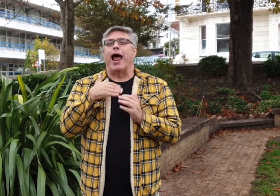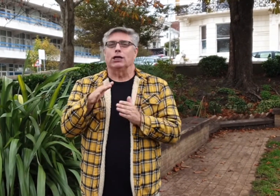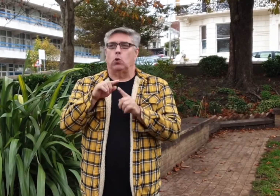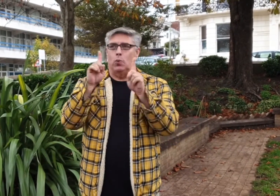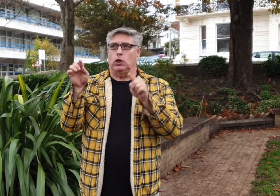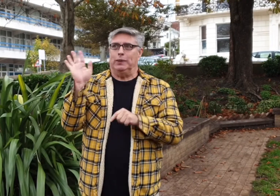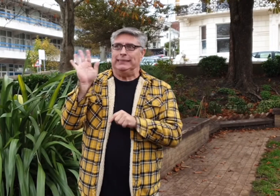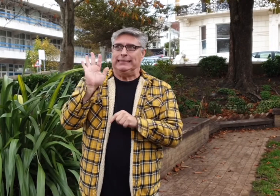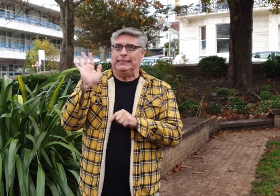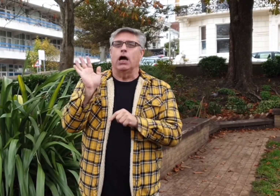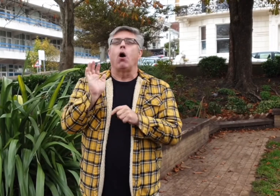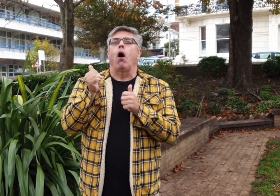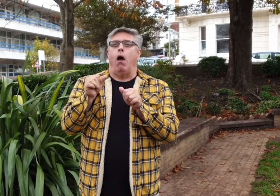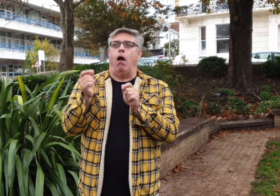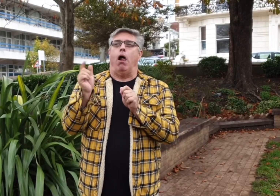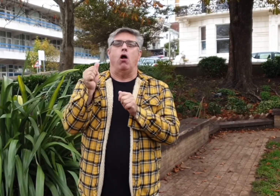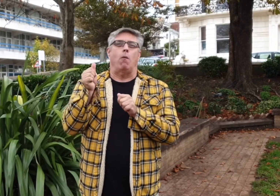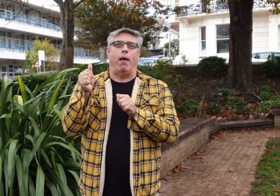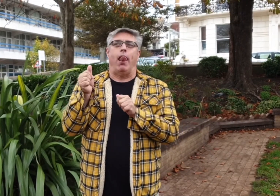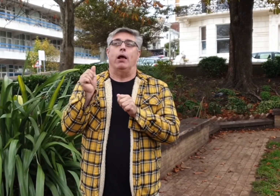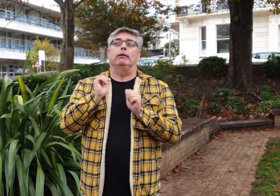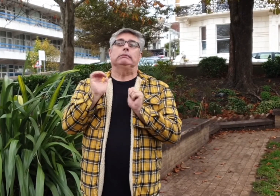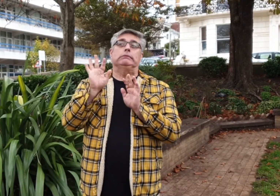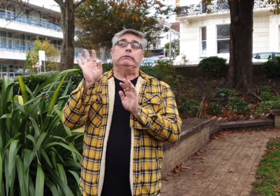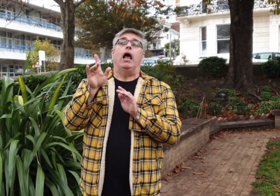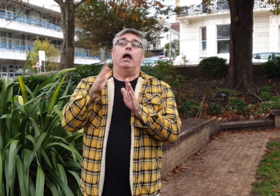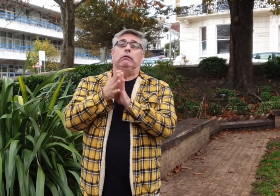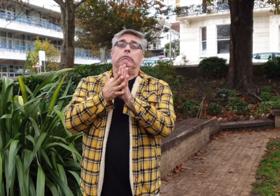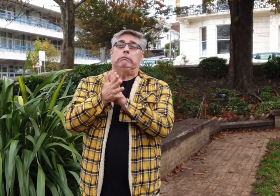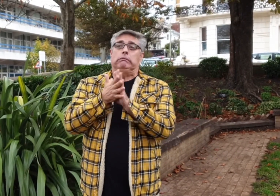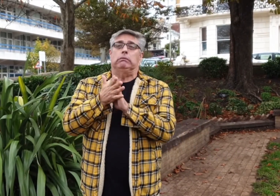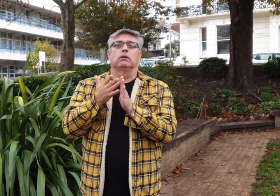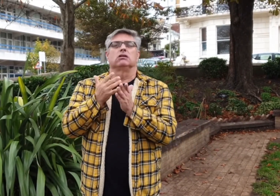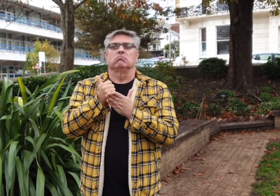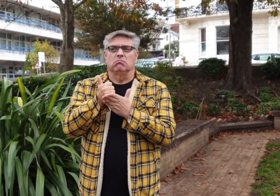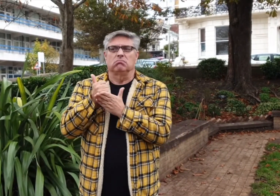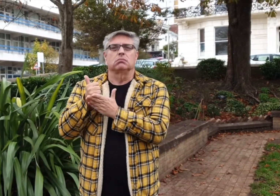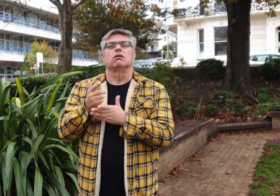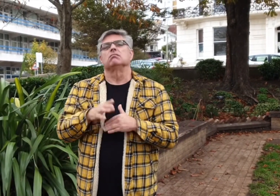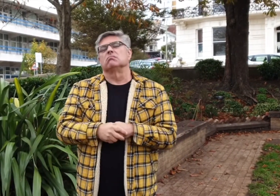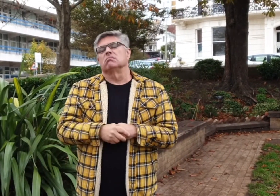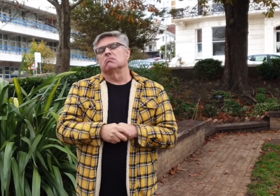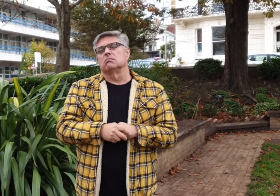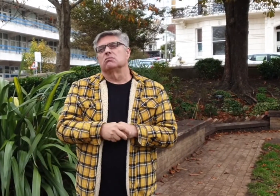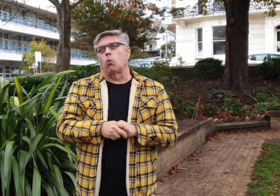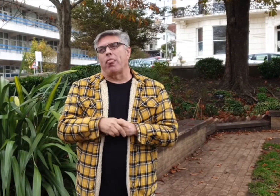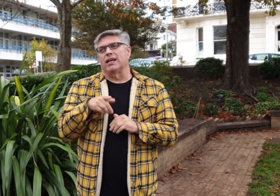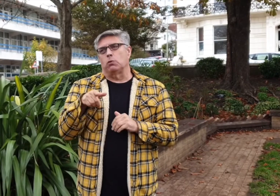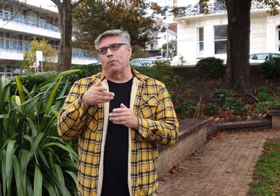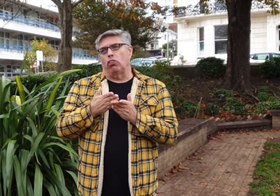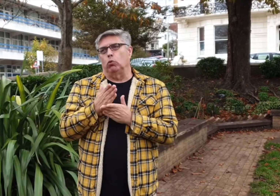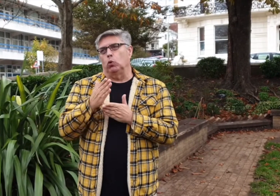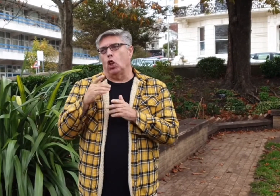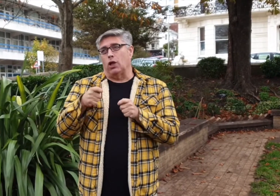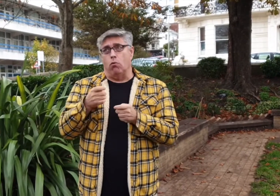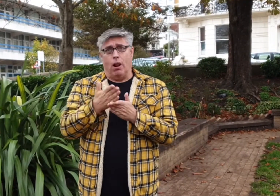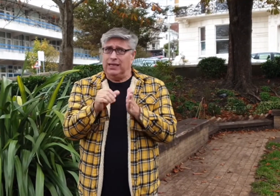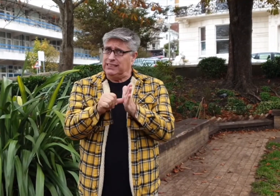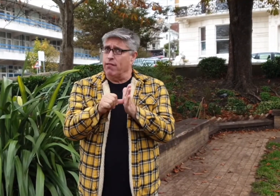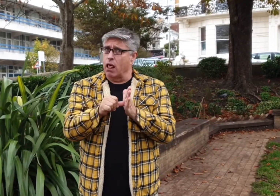groups of deaf people, it's much more straightforward to keep in touch with them, but for the elderly it's much more difficult. You might have to wave at them through their window or actually